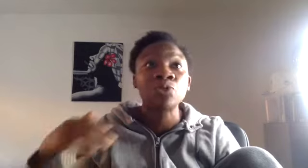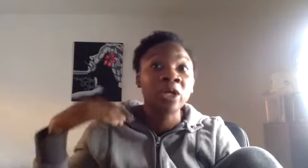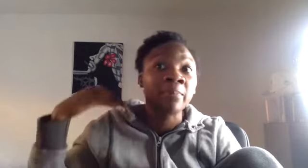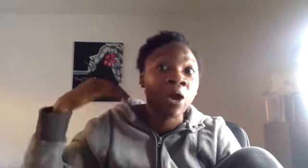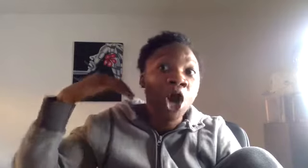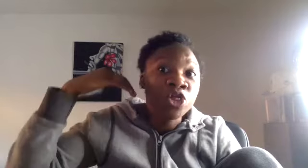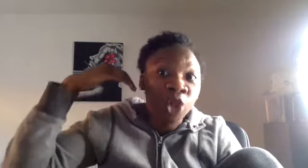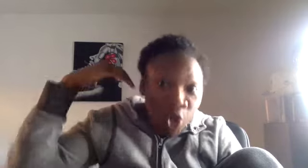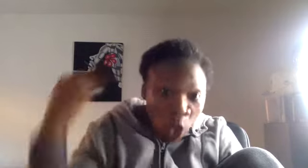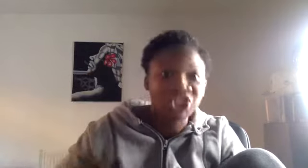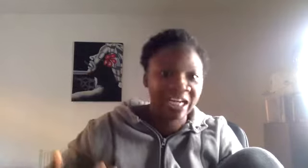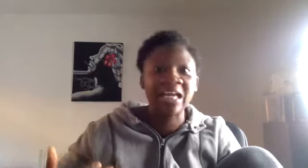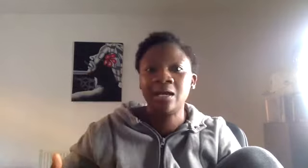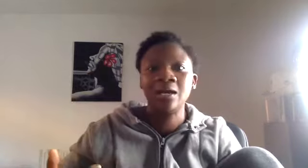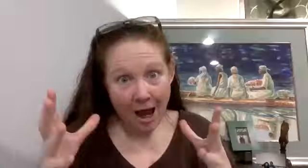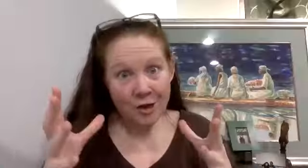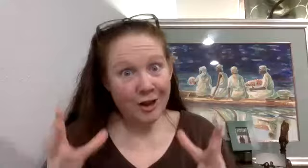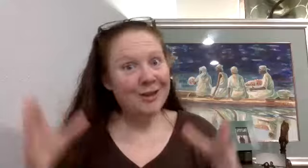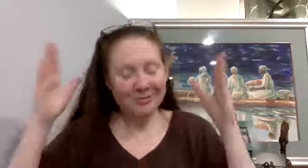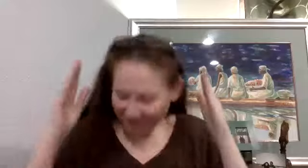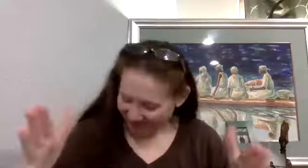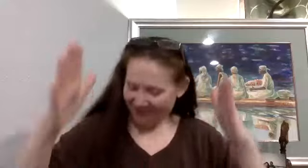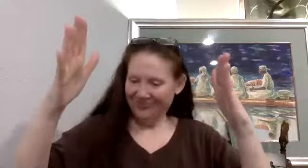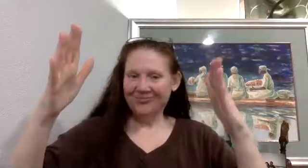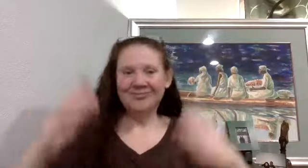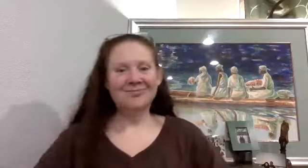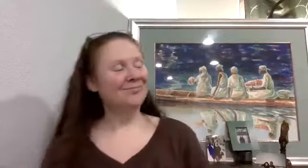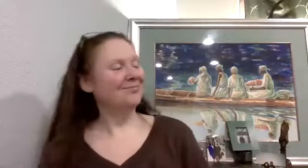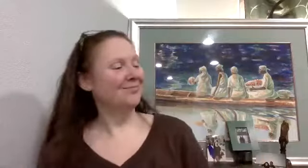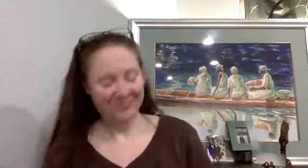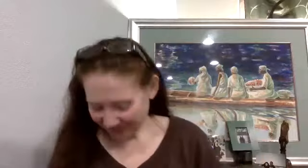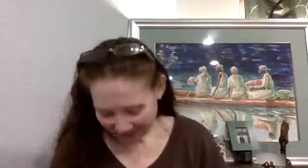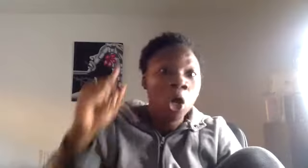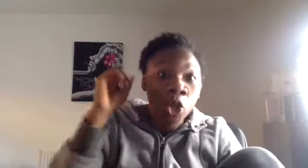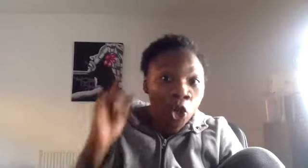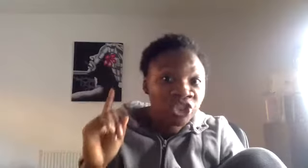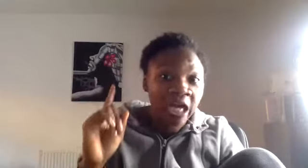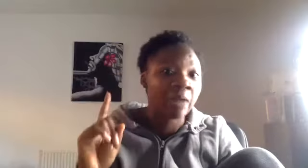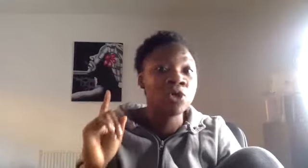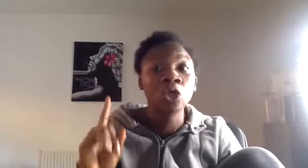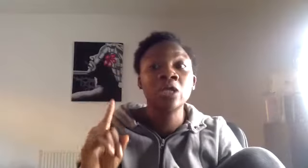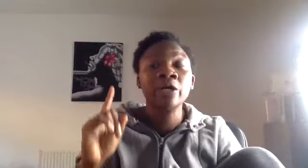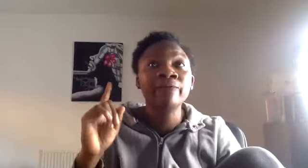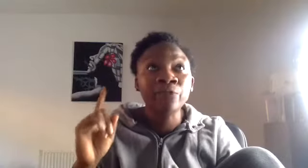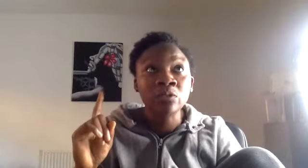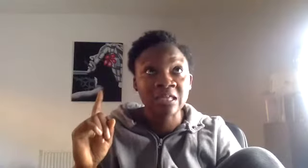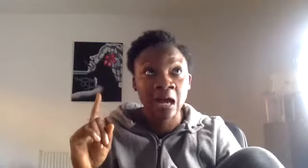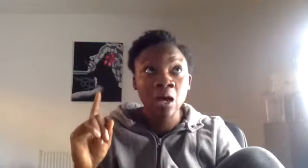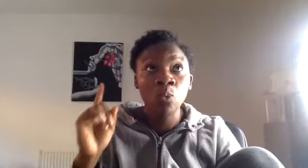talking about logic here. Logic. This is simple logic. And I'm not confusing that with